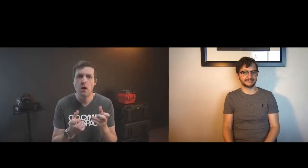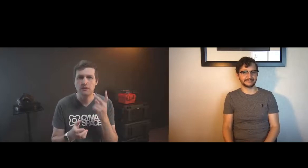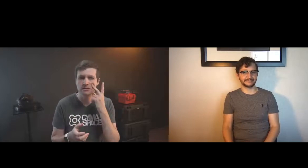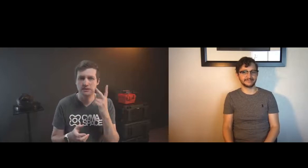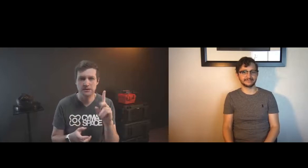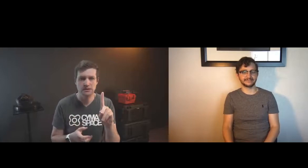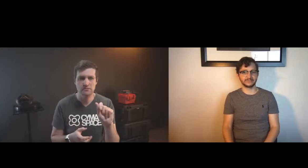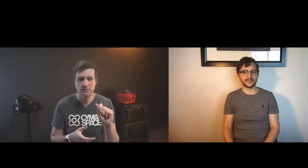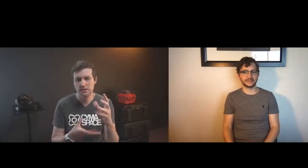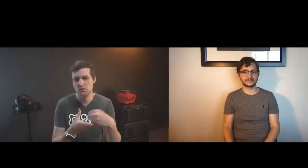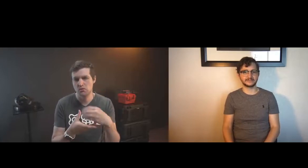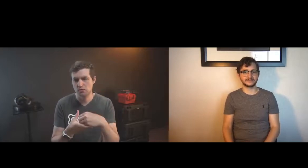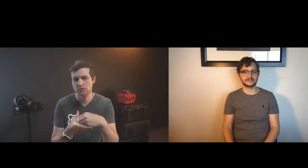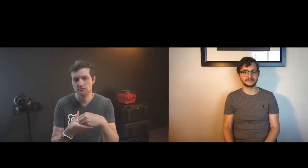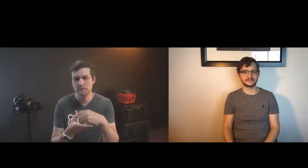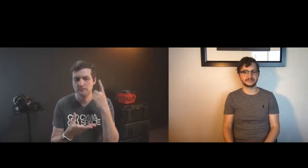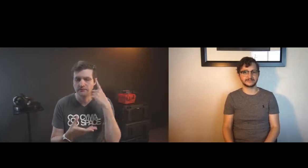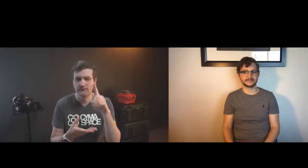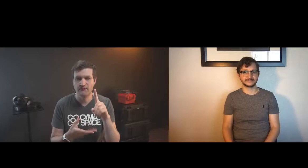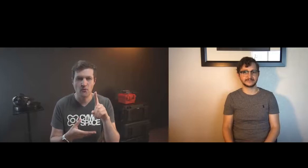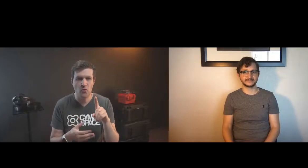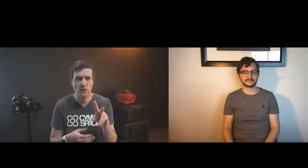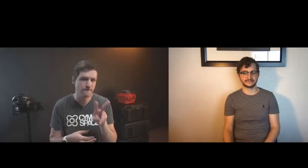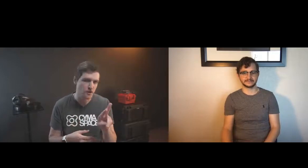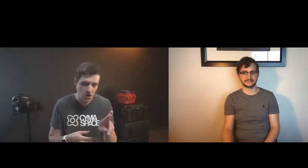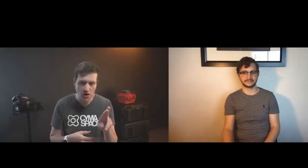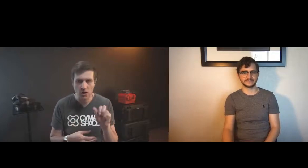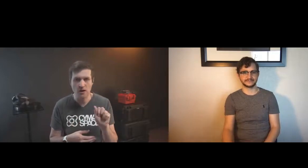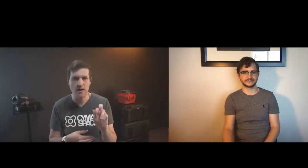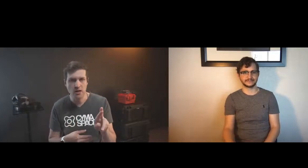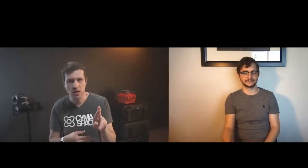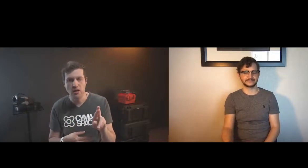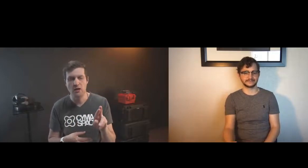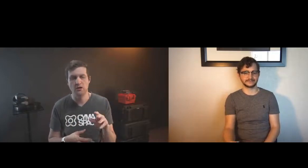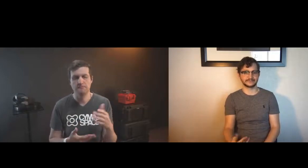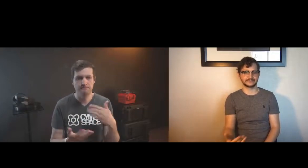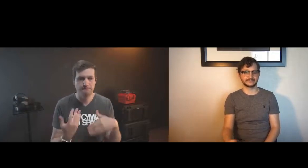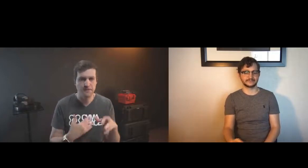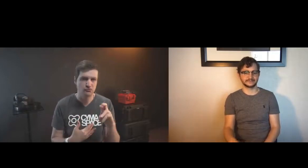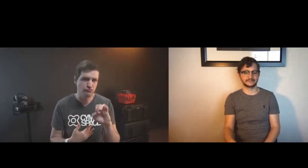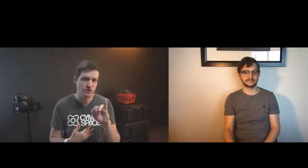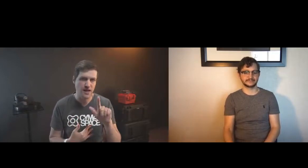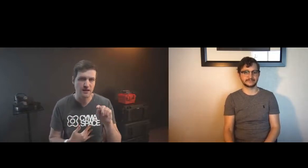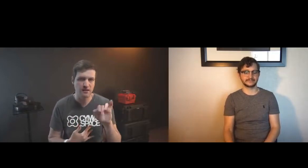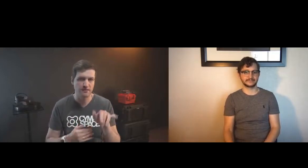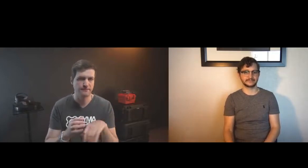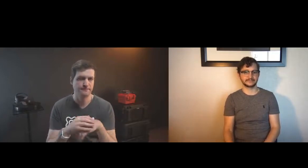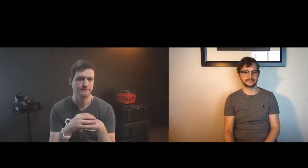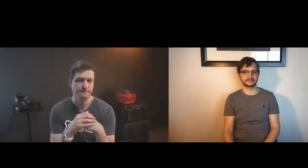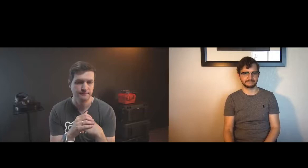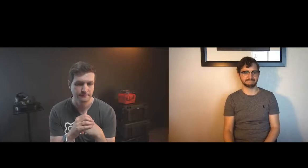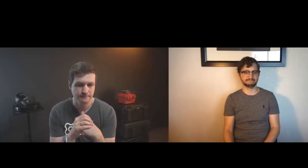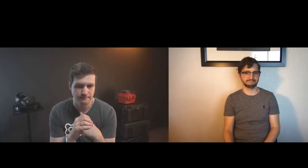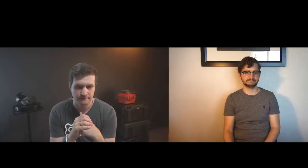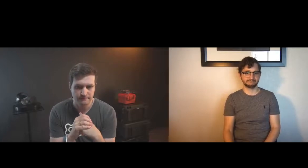and they all tend to be really eager about seeing more disability inclusion in vr and ar